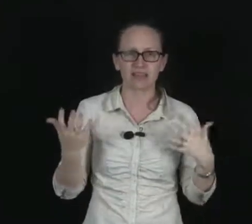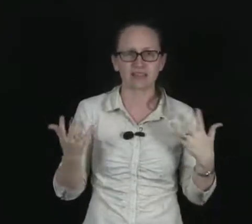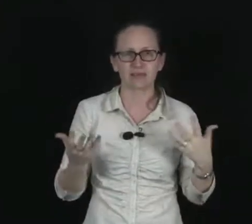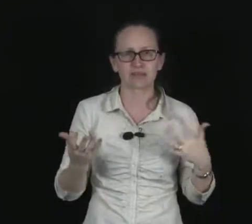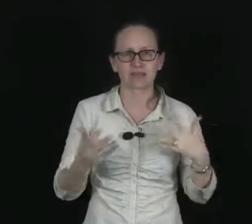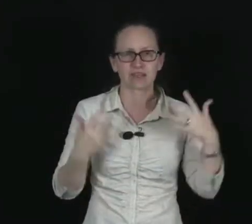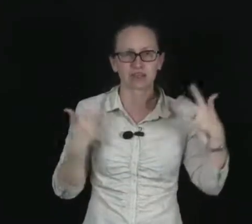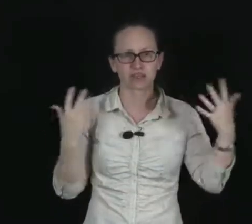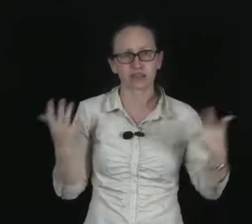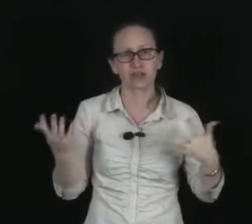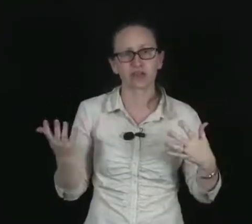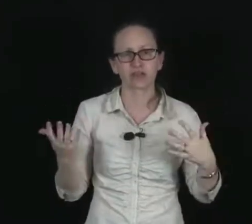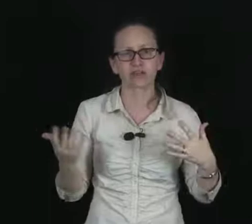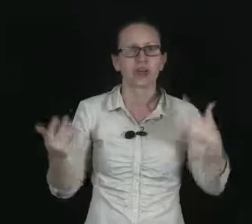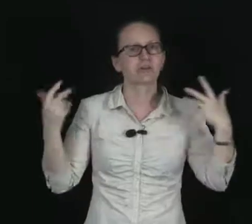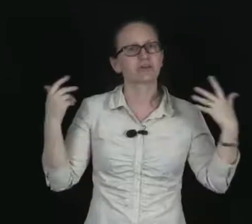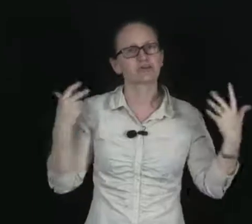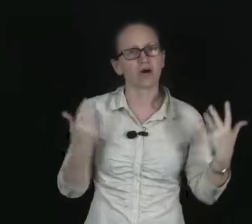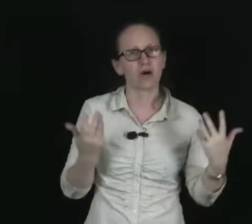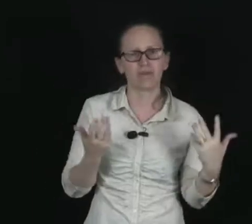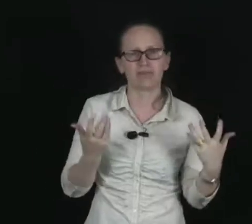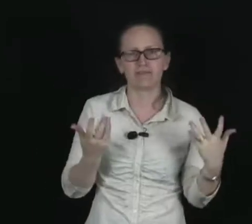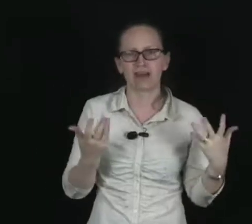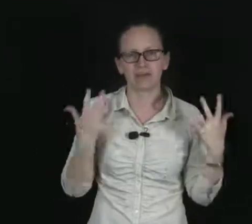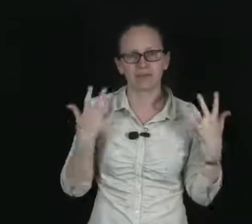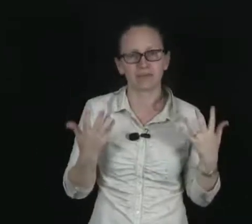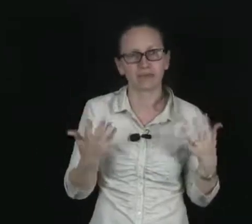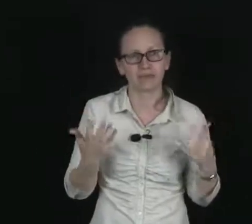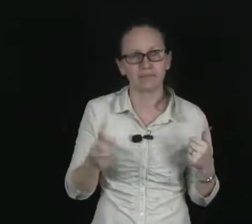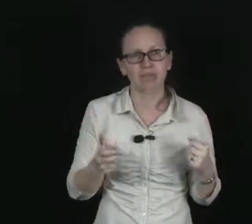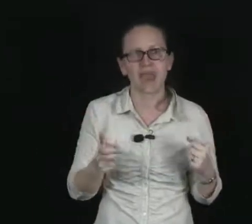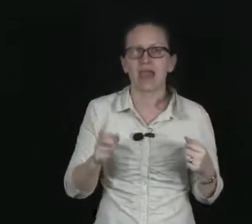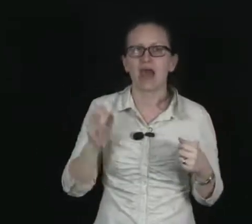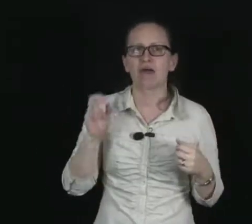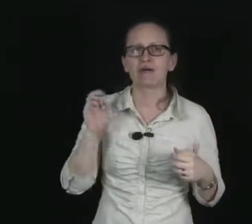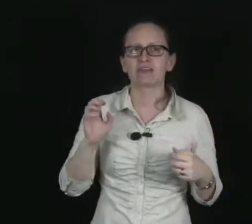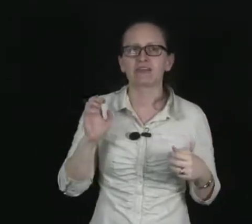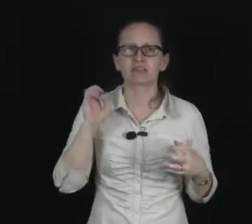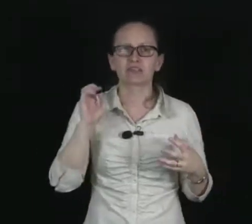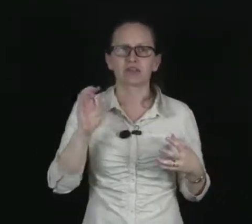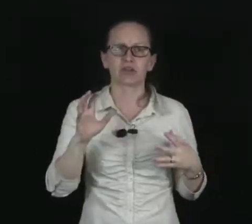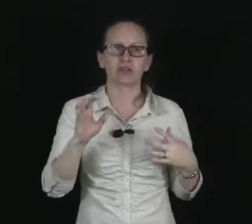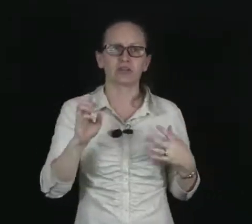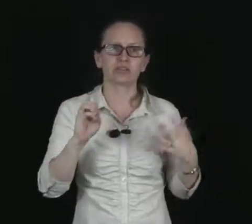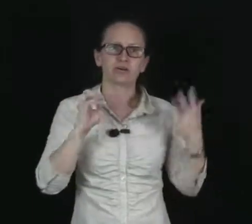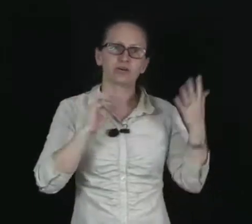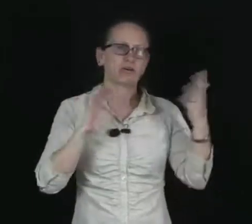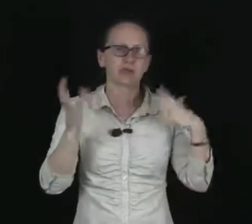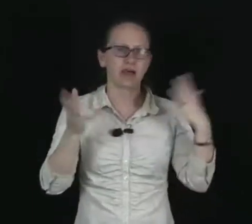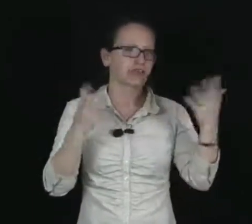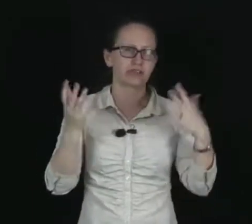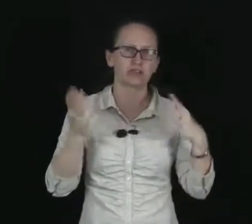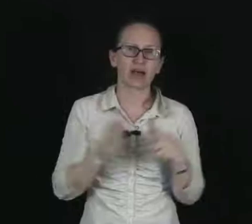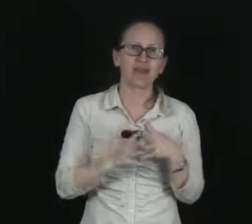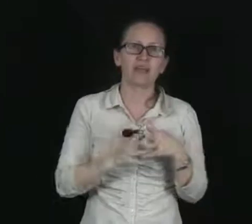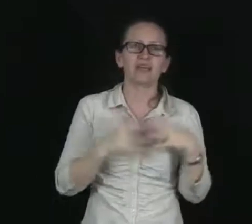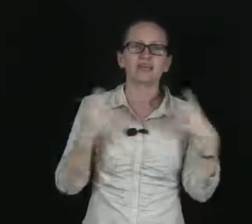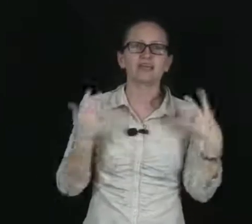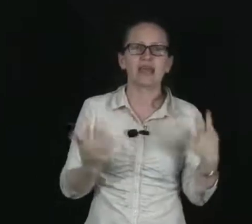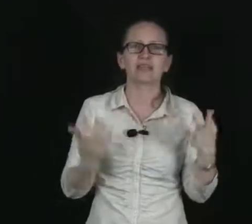substance such as glucose, which is commonly found in the body. However, this glucose or other sugar is made